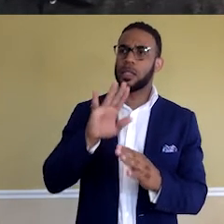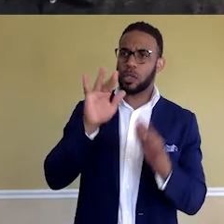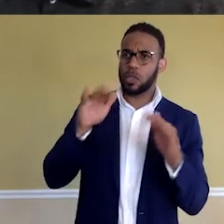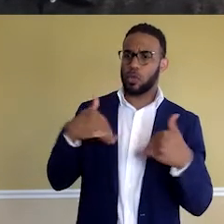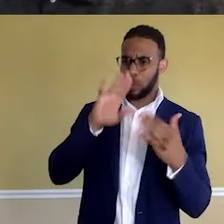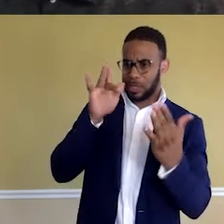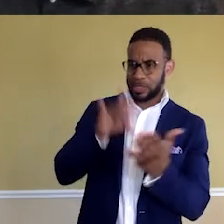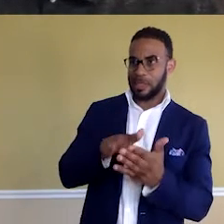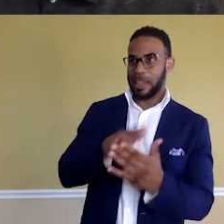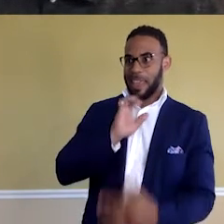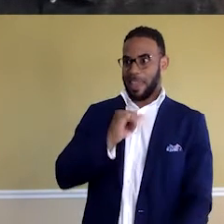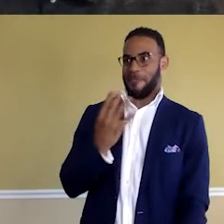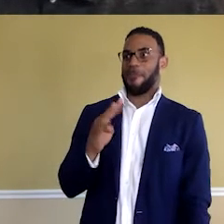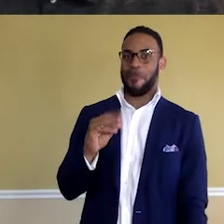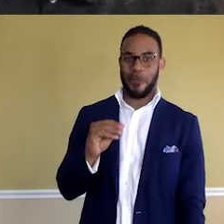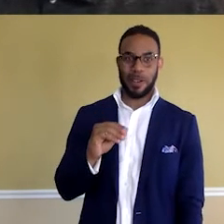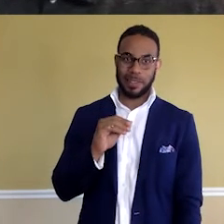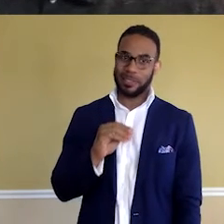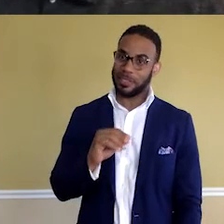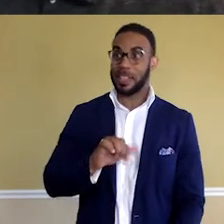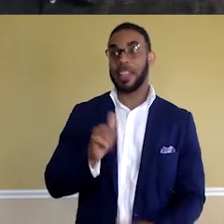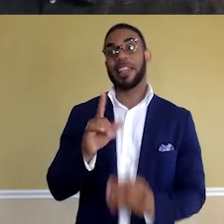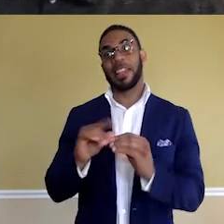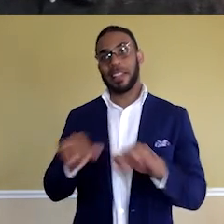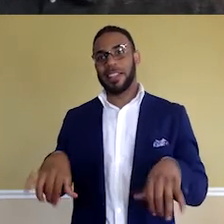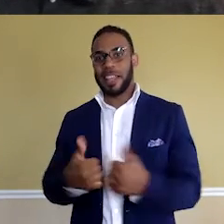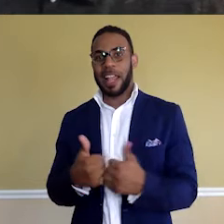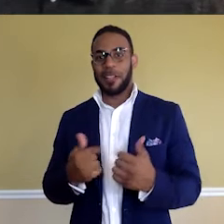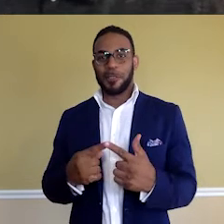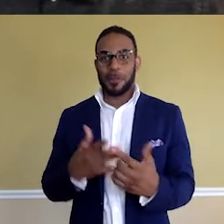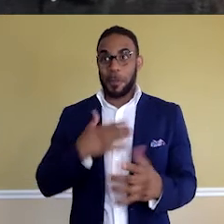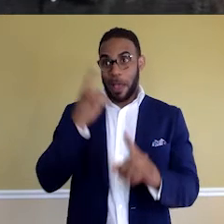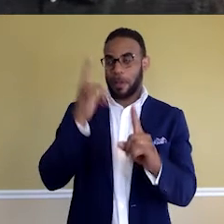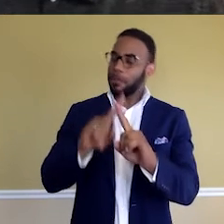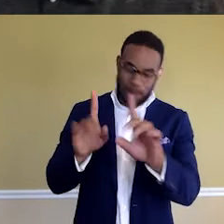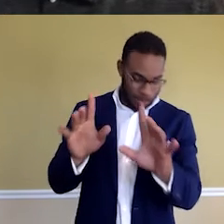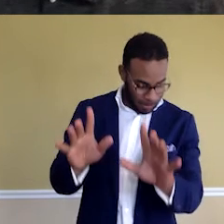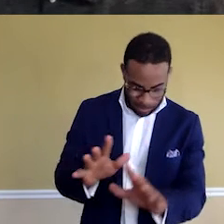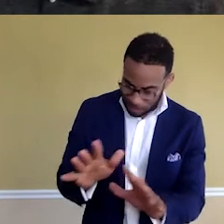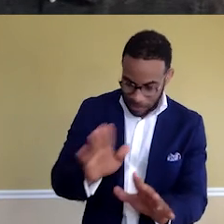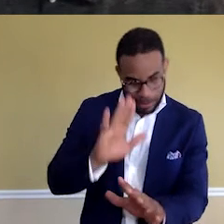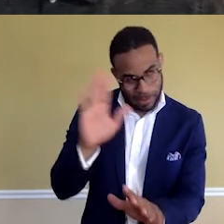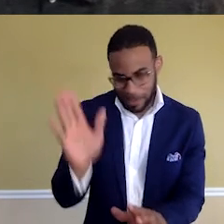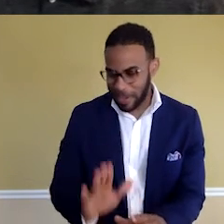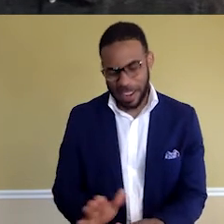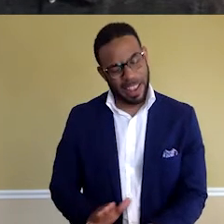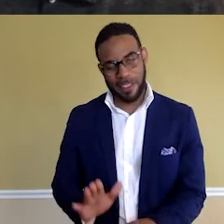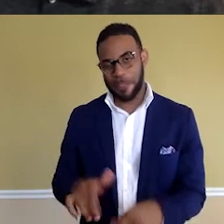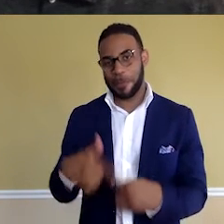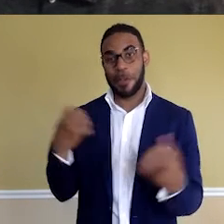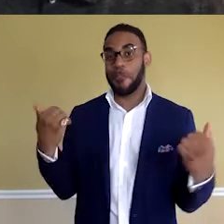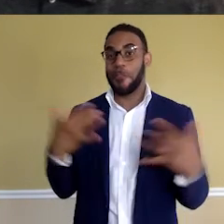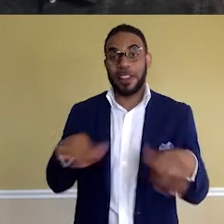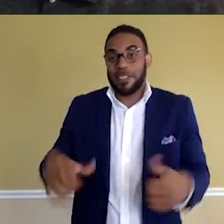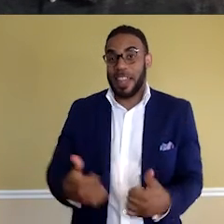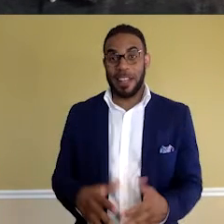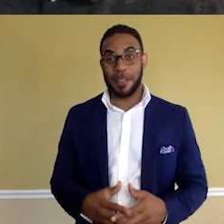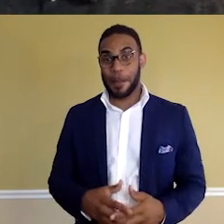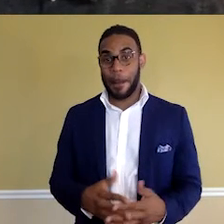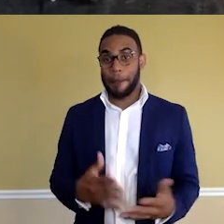40 is an additional challenge to my goal. But I've never, ever been afraid of a challenge. And when I